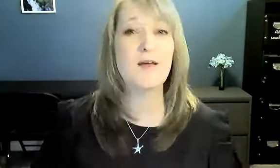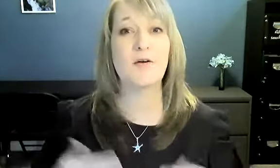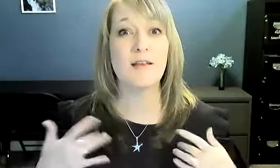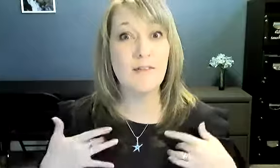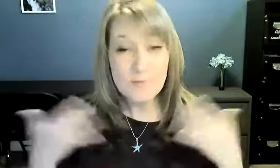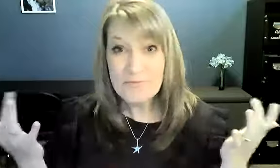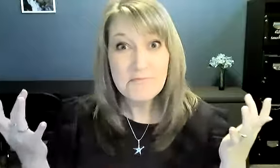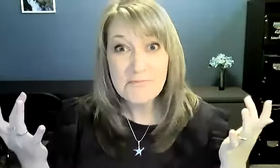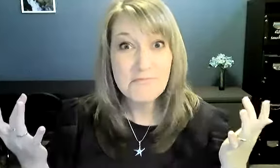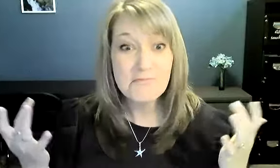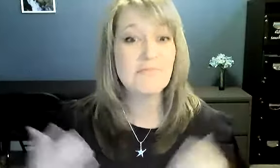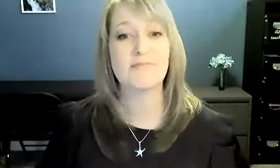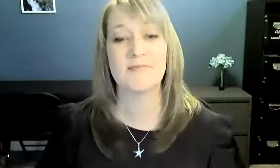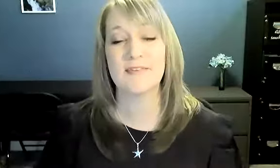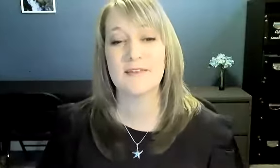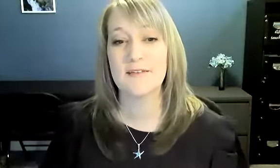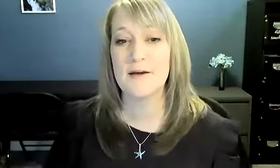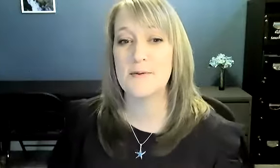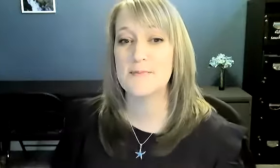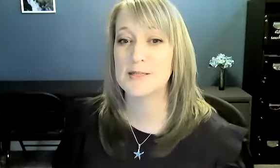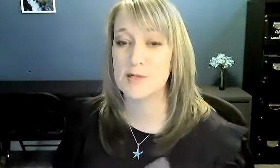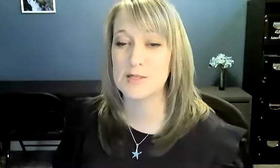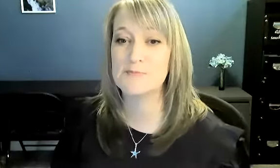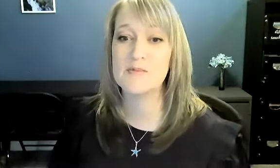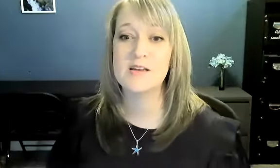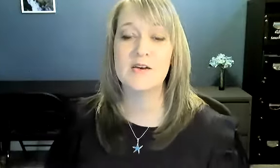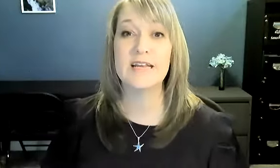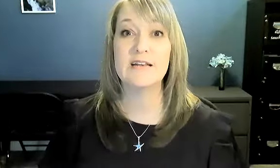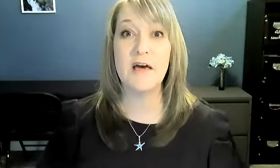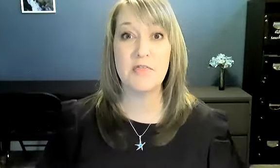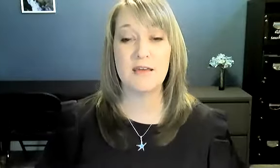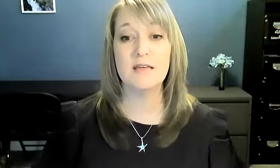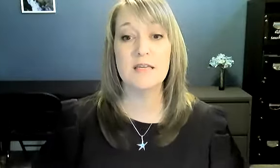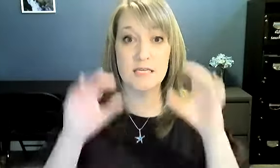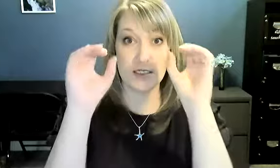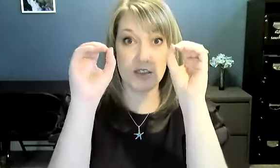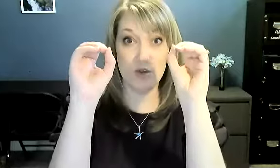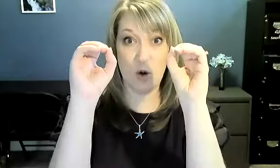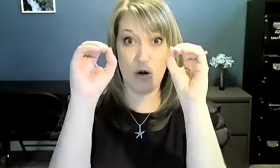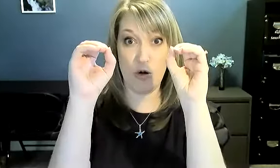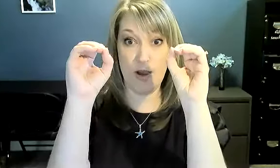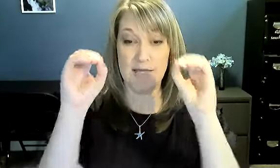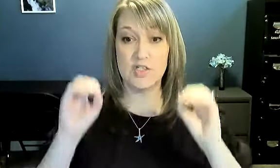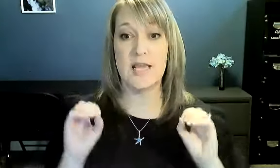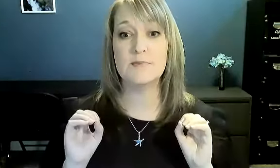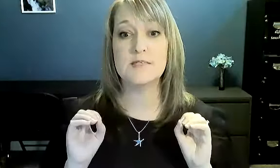know, kind of a expression. All right, nothing is two O hand shapes